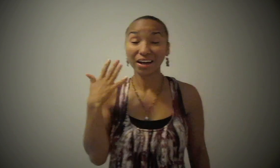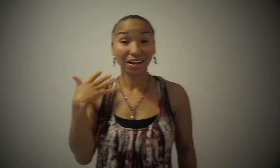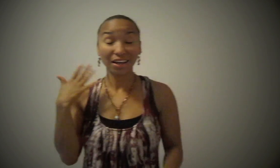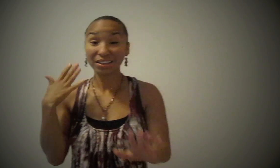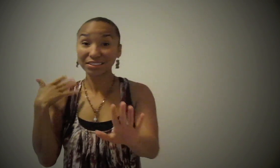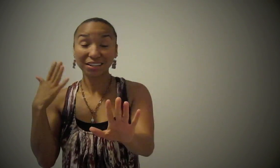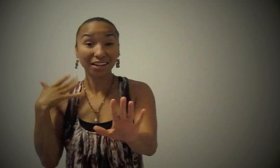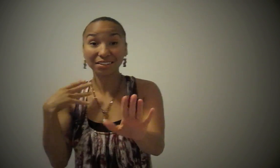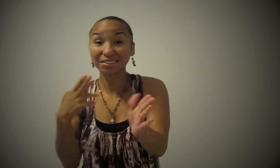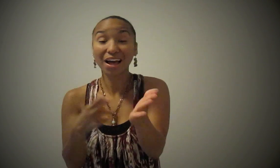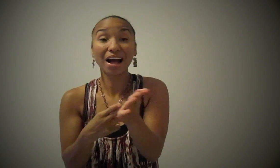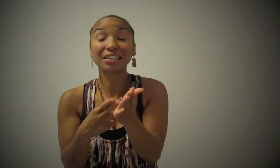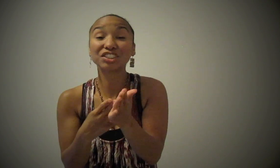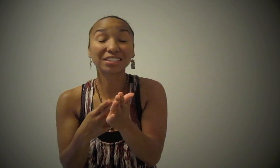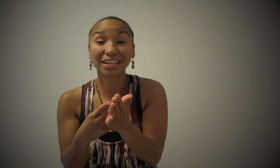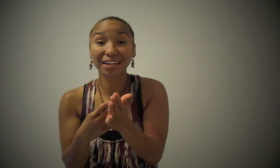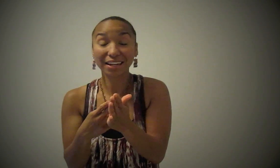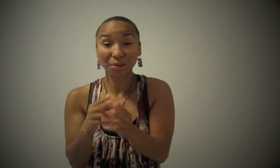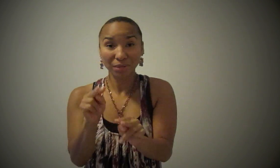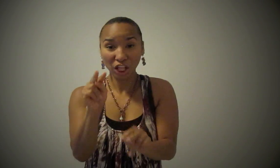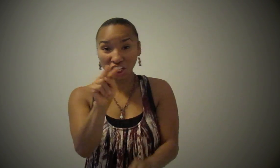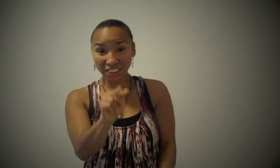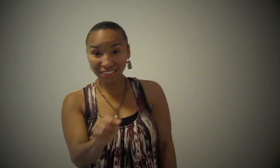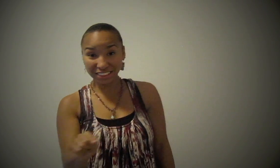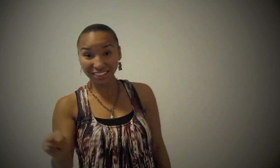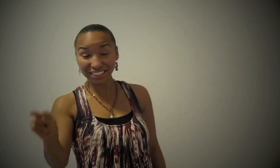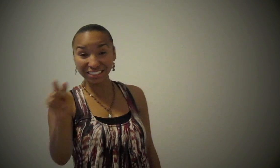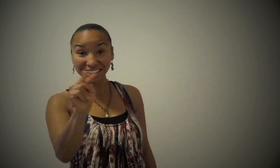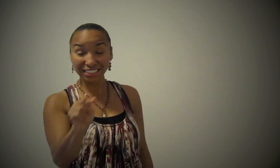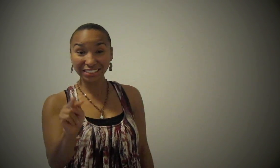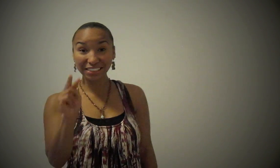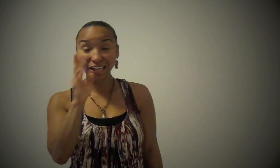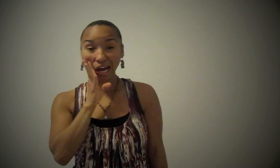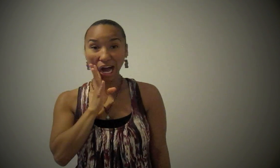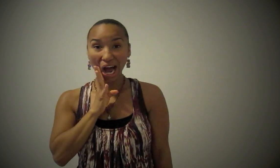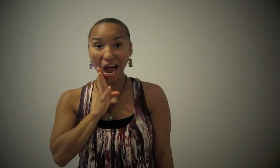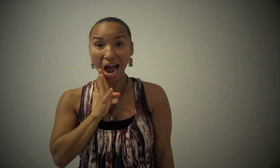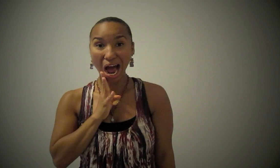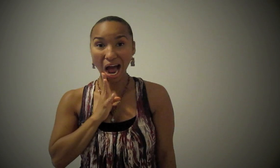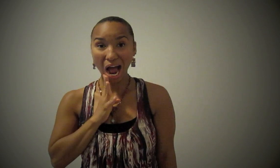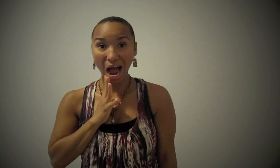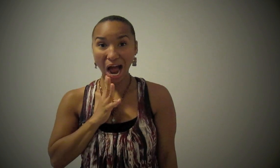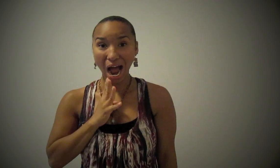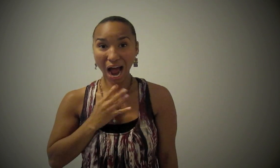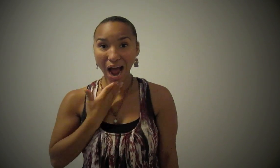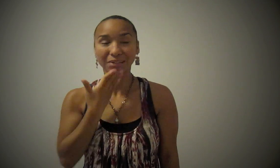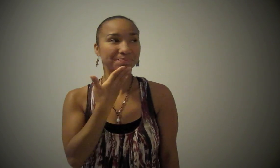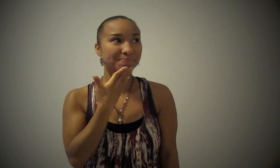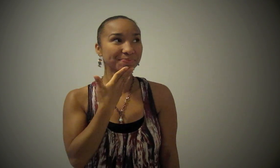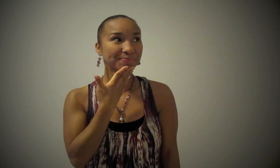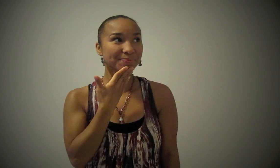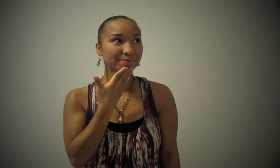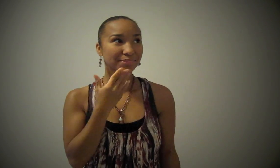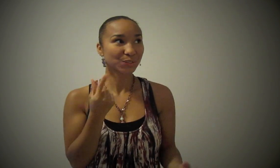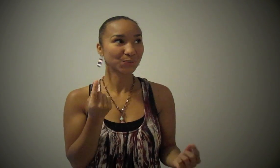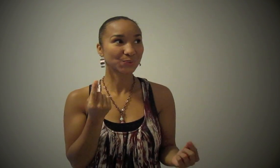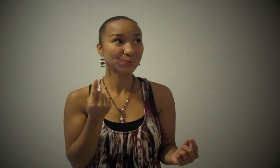It's hard to look right At you, baby But here's my number, so call me maybe